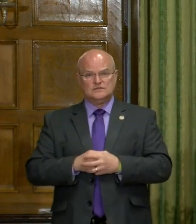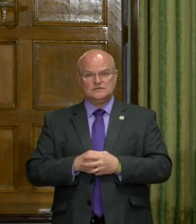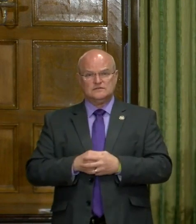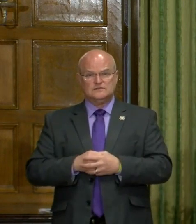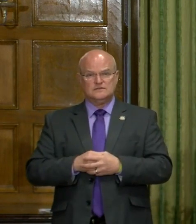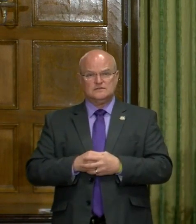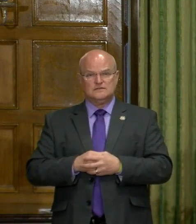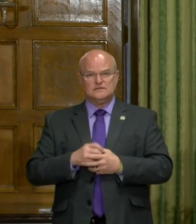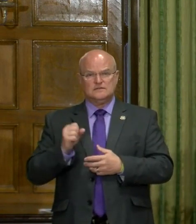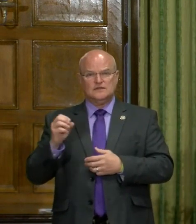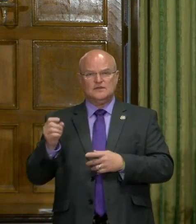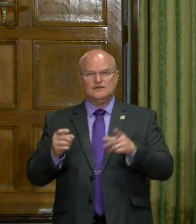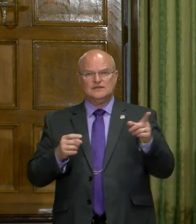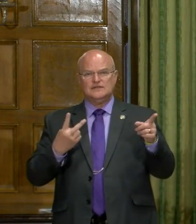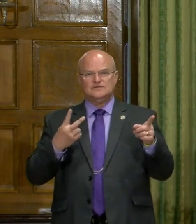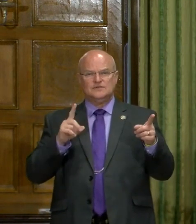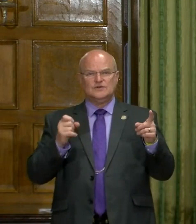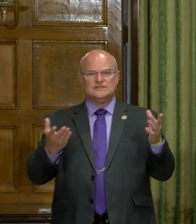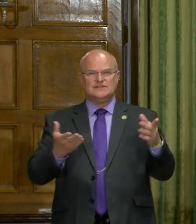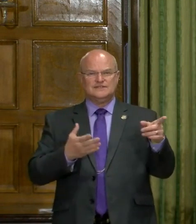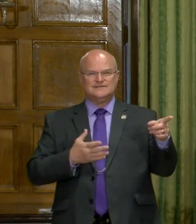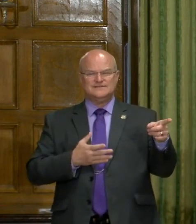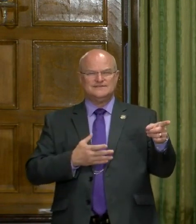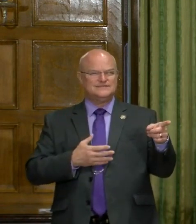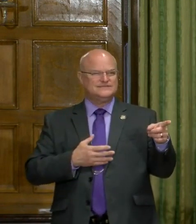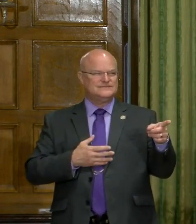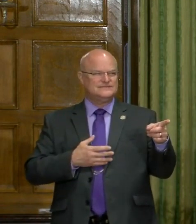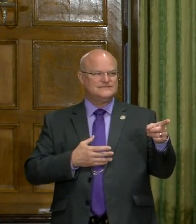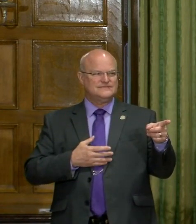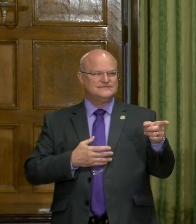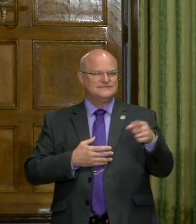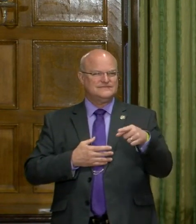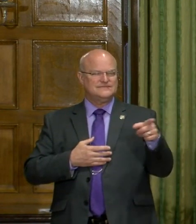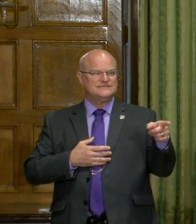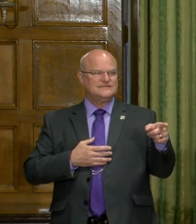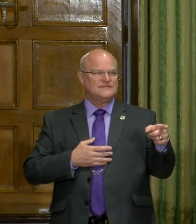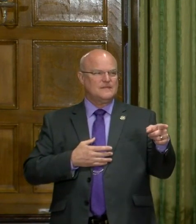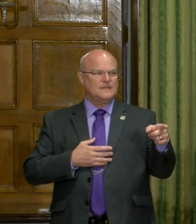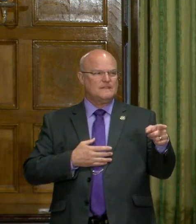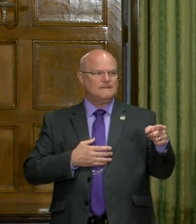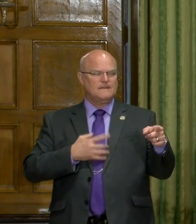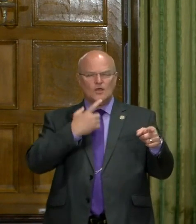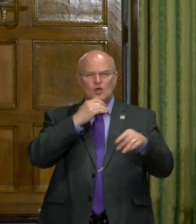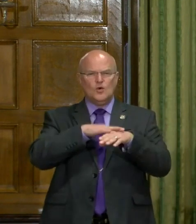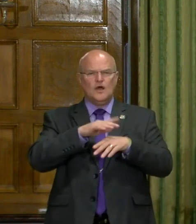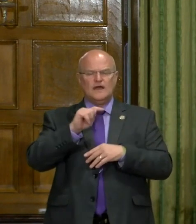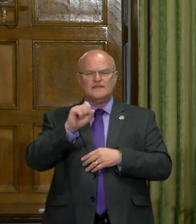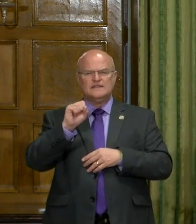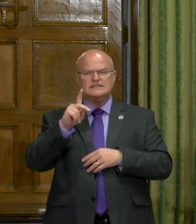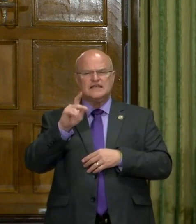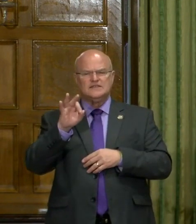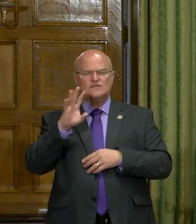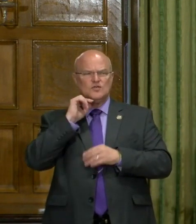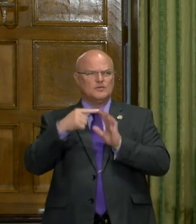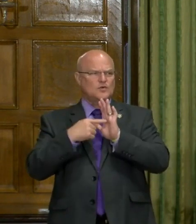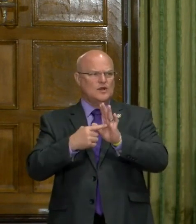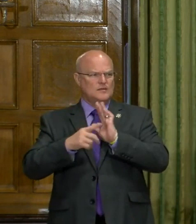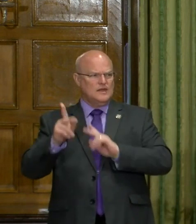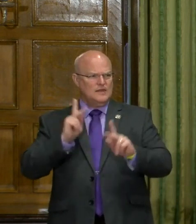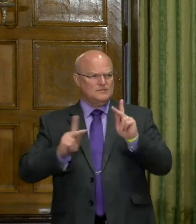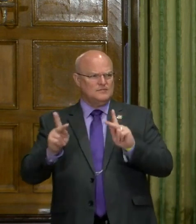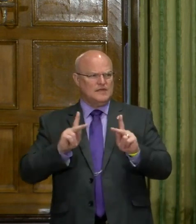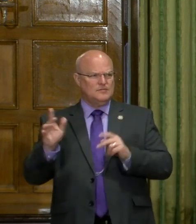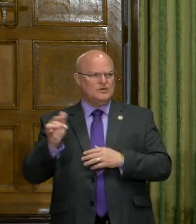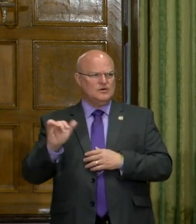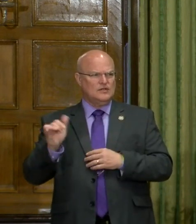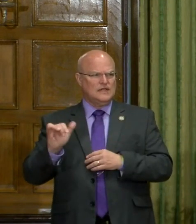Uh, all right. So we'll take two questions here. Uh, you first. Well, so who on the task force would be representing people